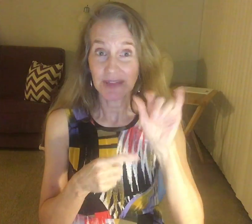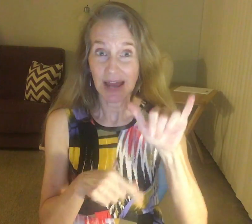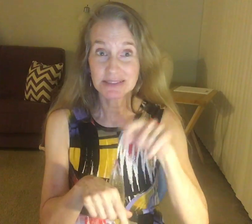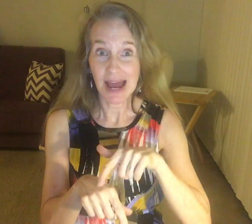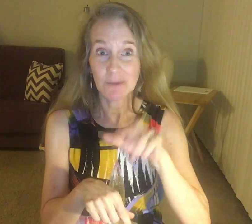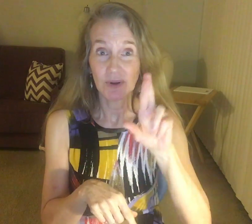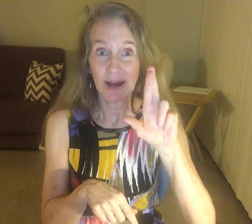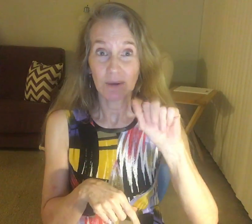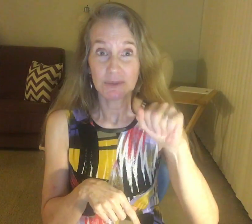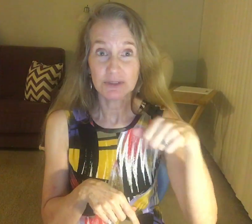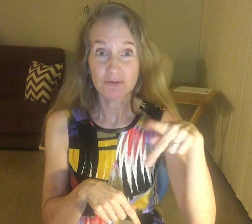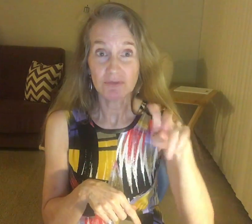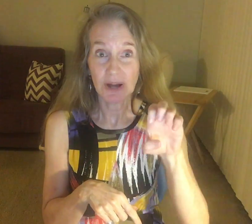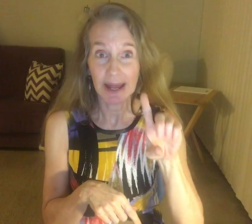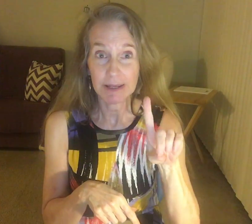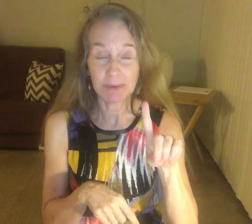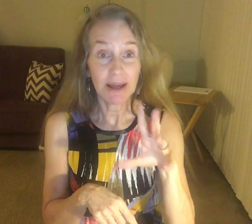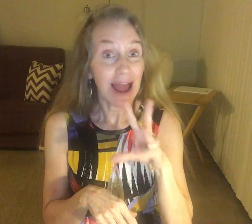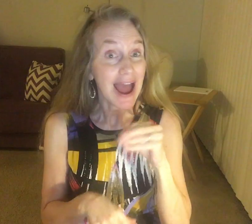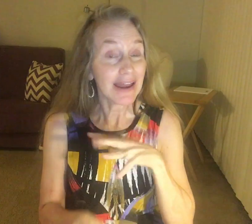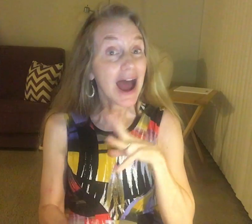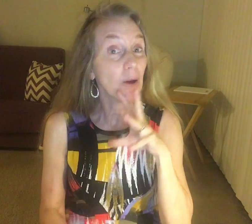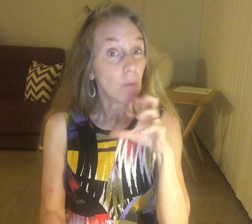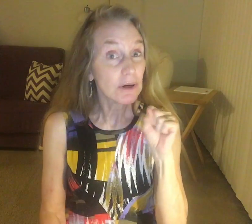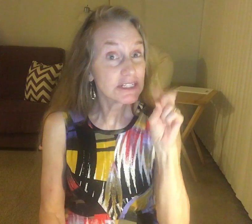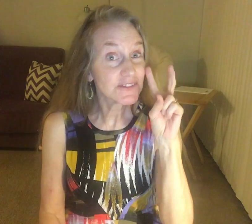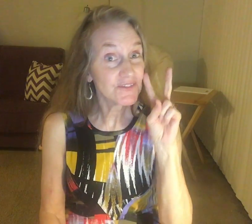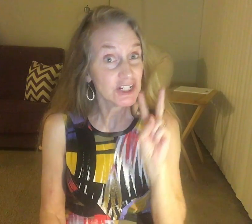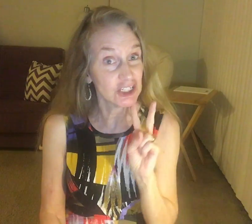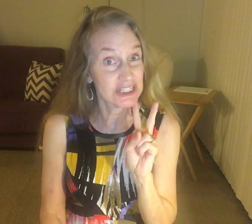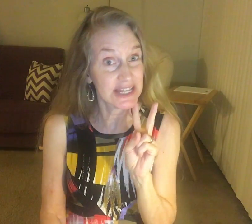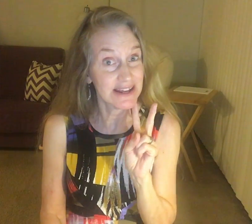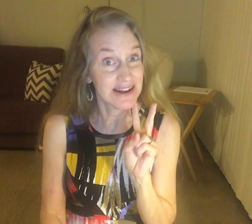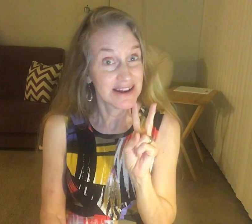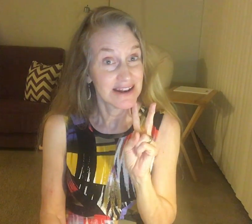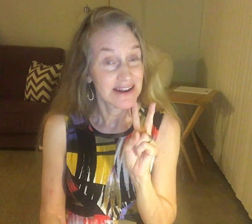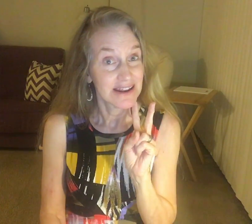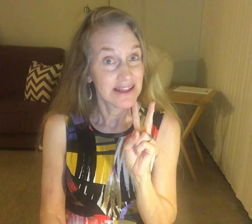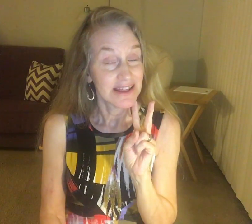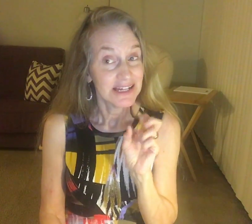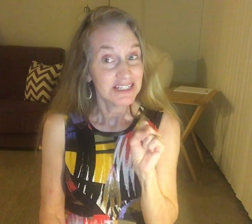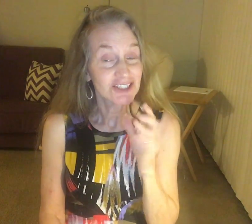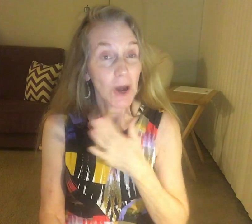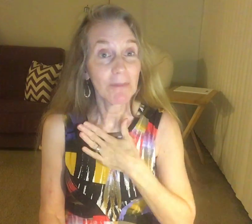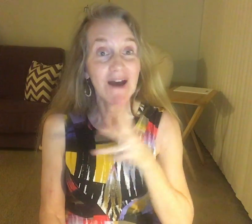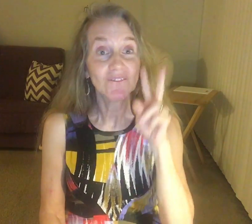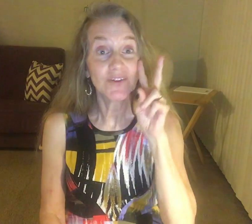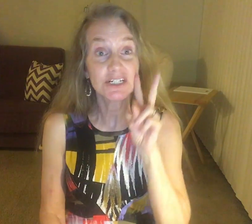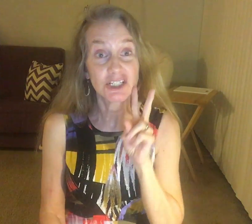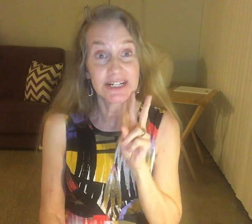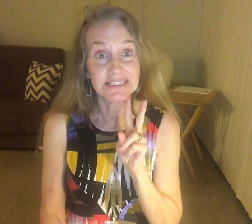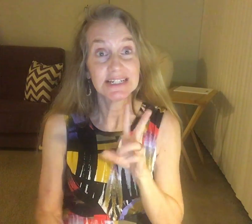turn him